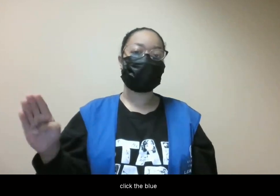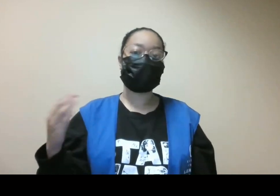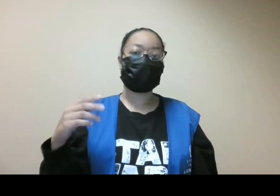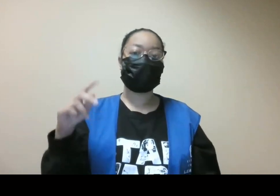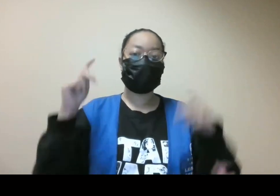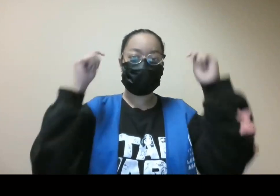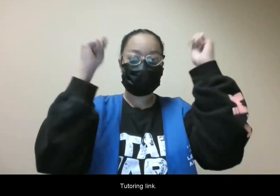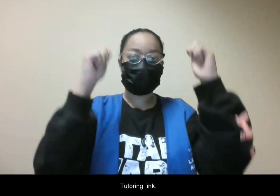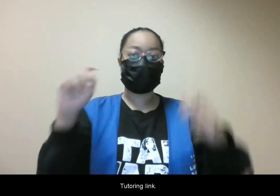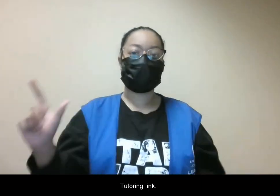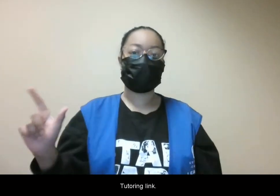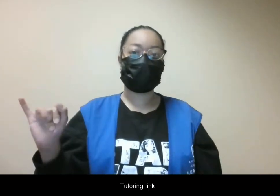tutoring link,